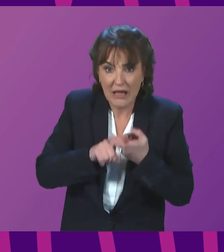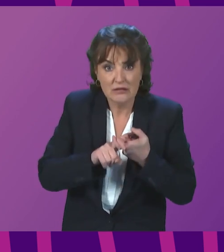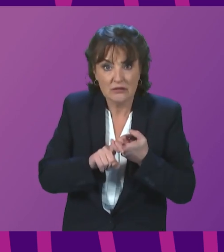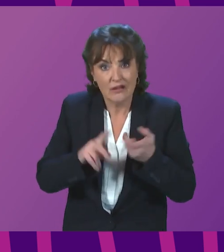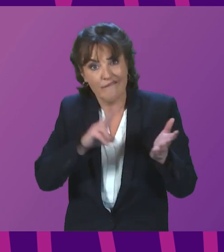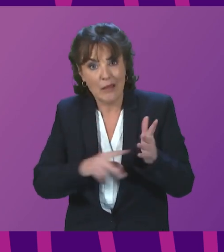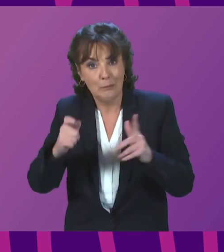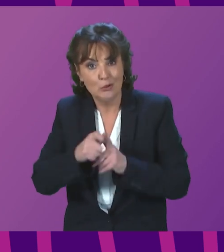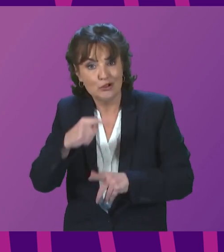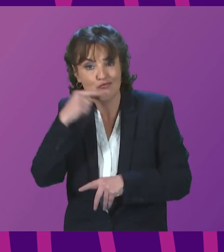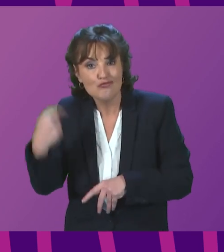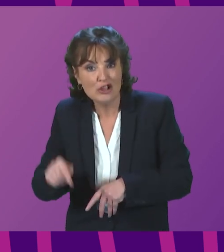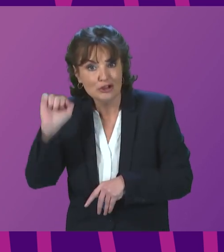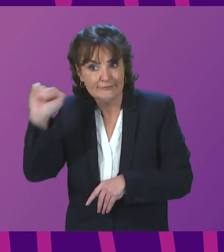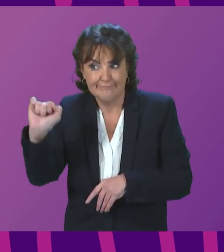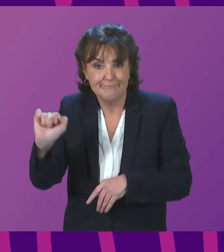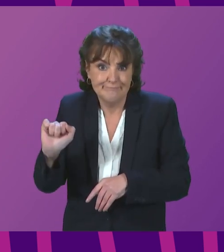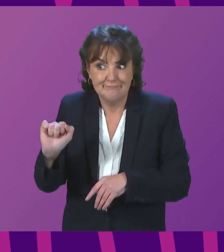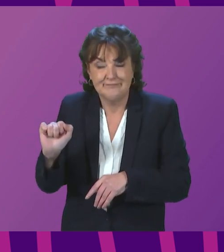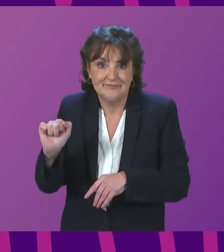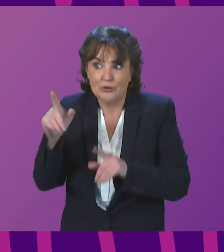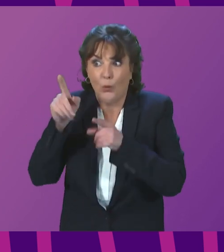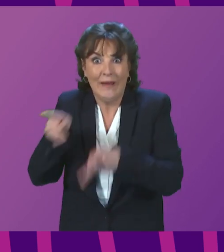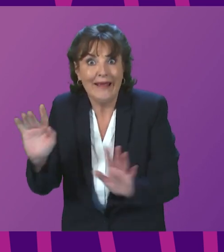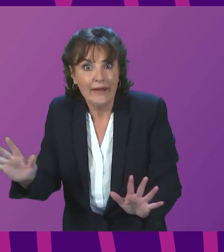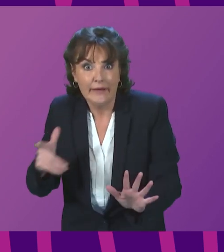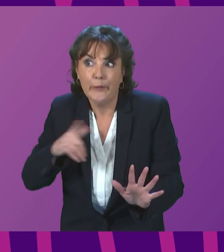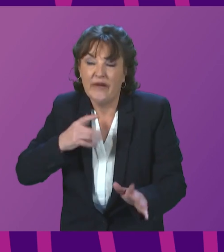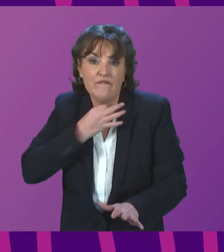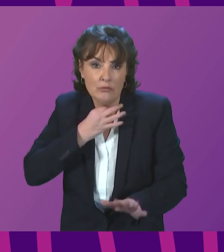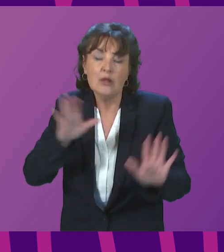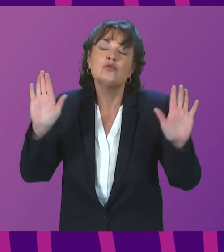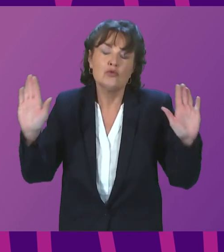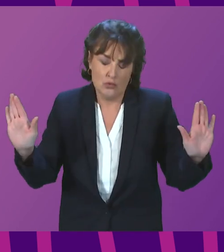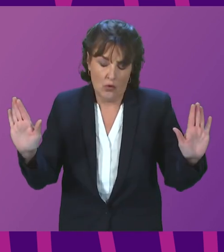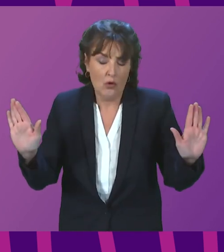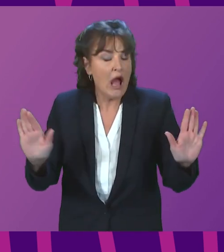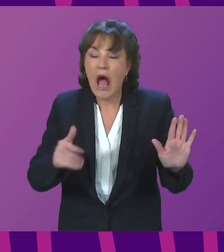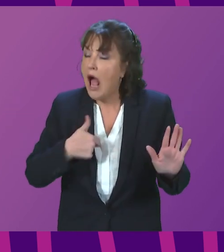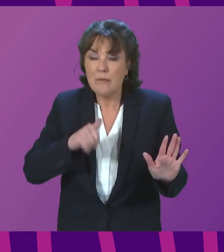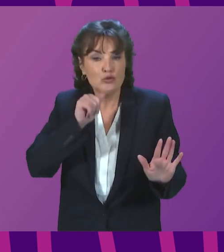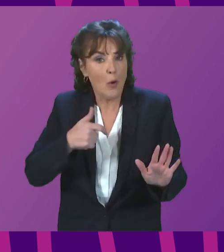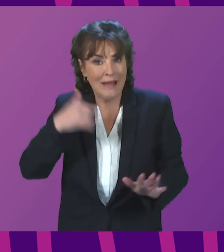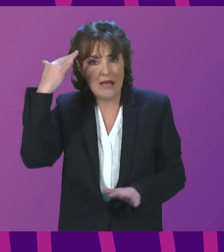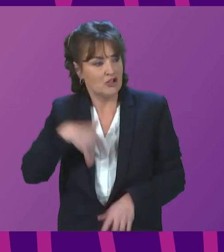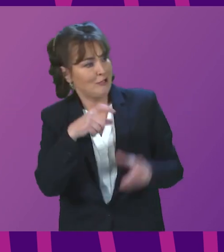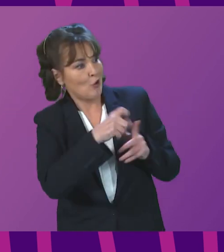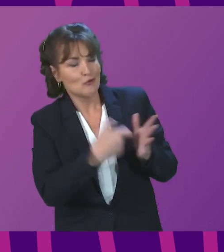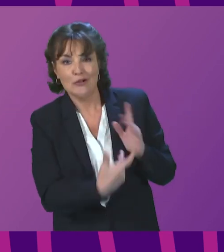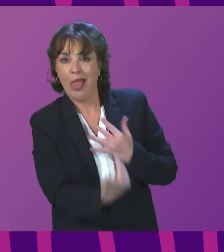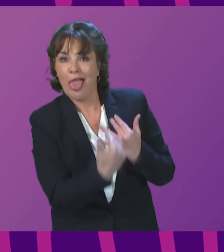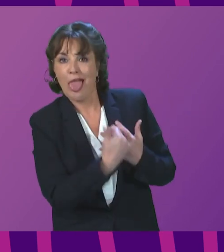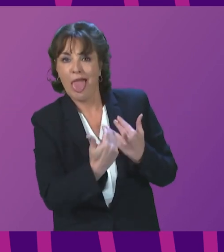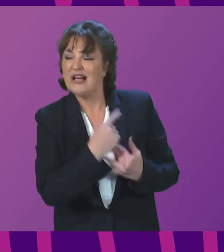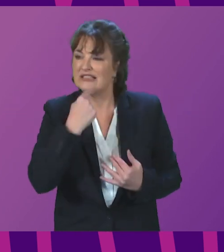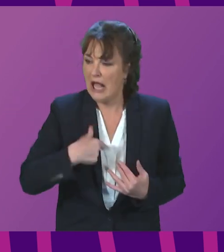malign influence. That is the point. So yes, let's not be ideological. Douglas Ross is saying to me, let's produce